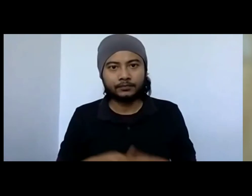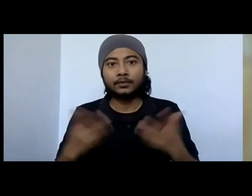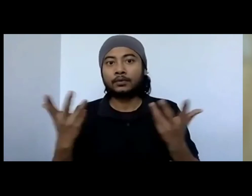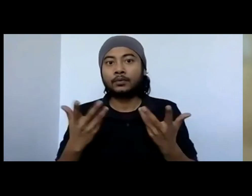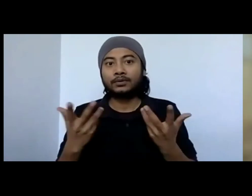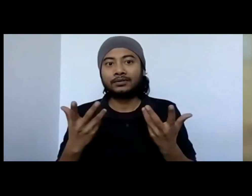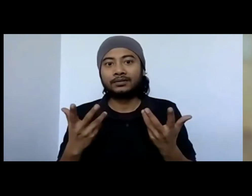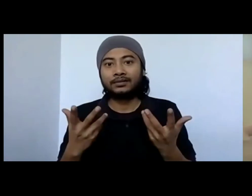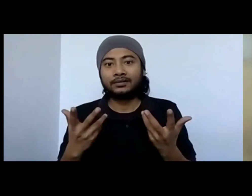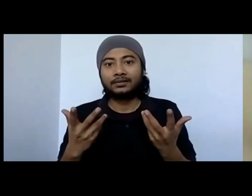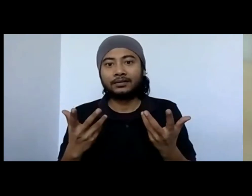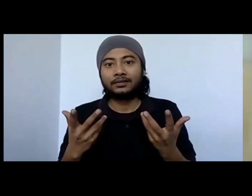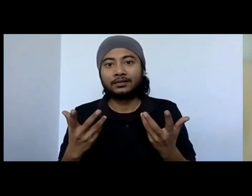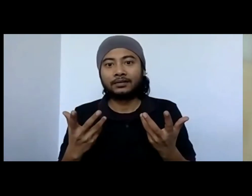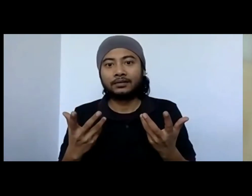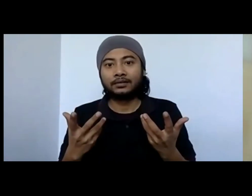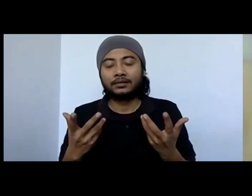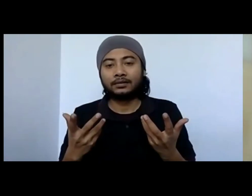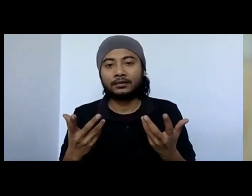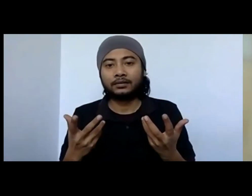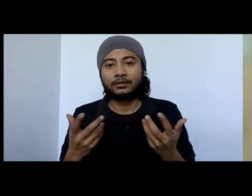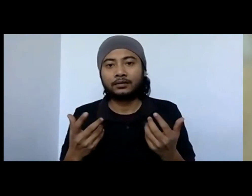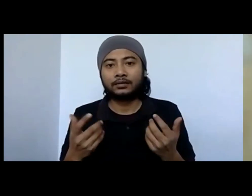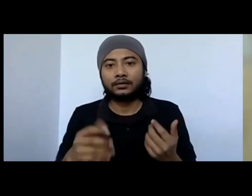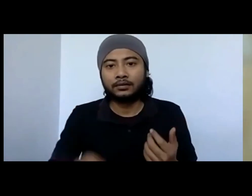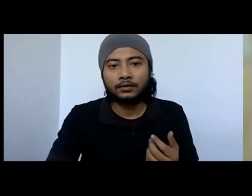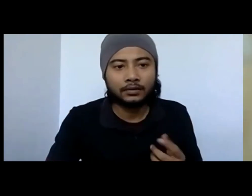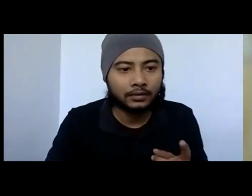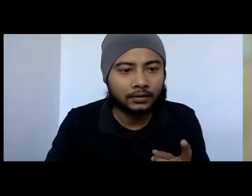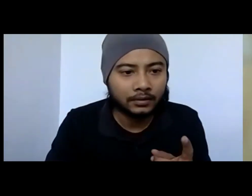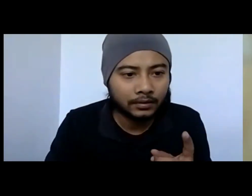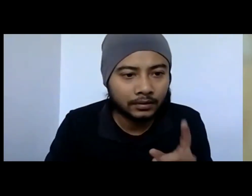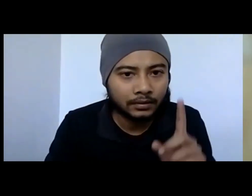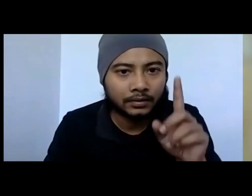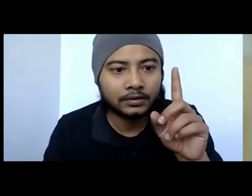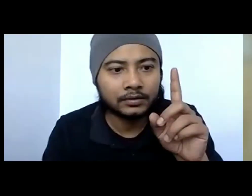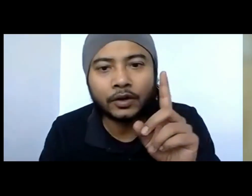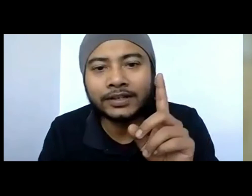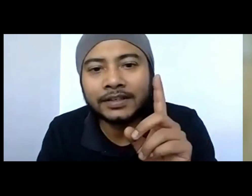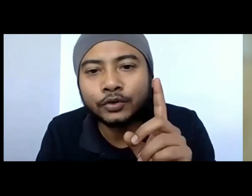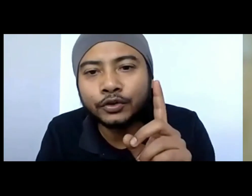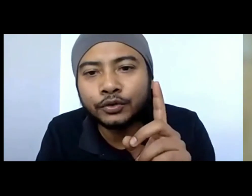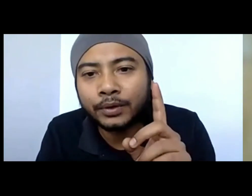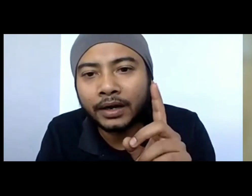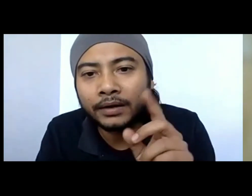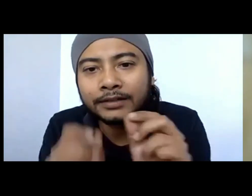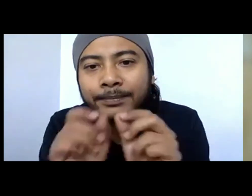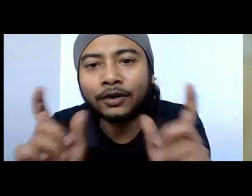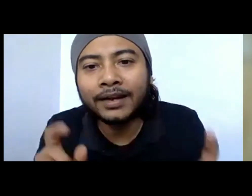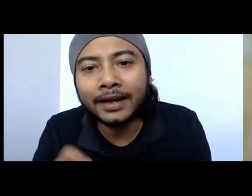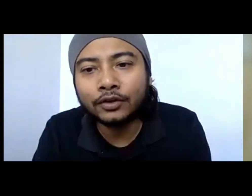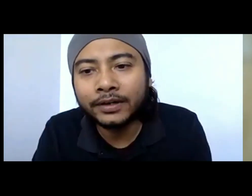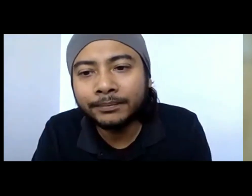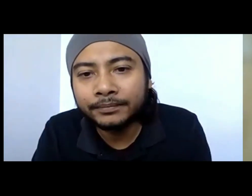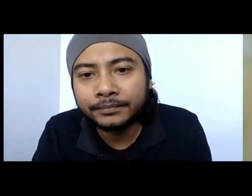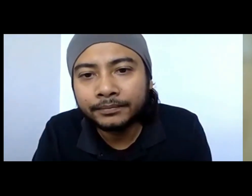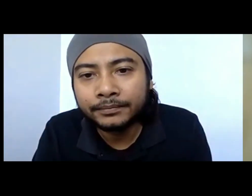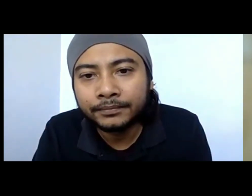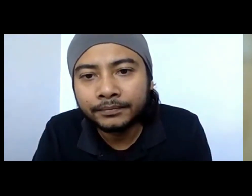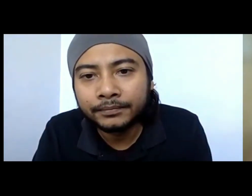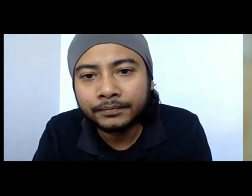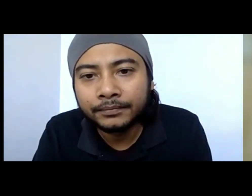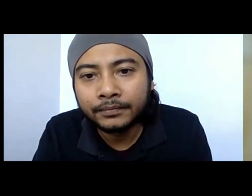that there is an ROI to every project, we must also mention, you know, we must also make sure. Could you expand on that acronym?